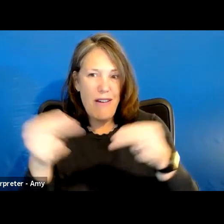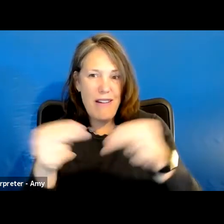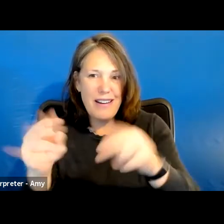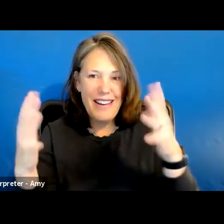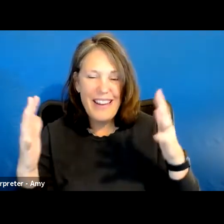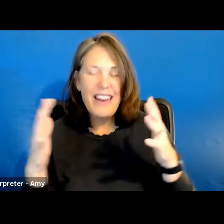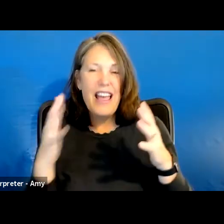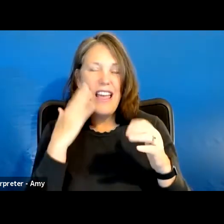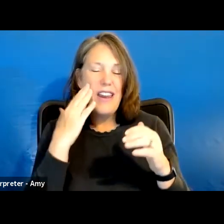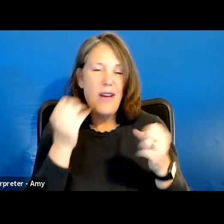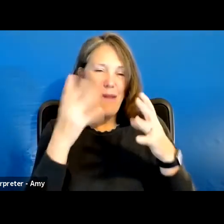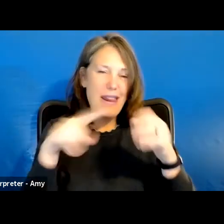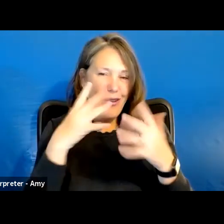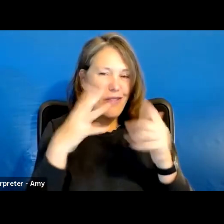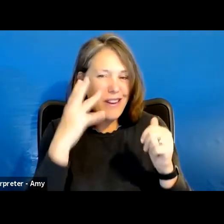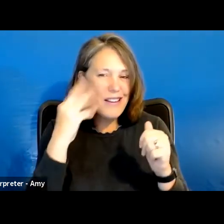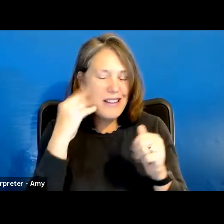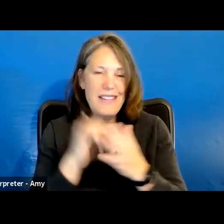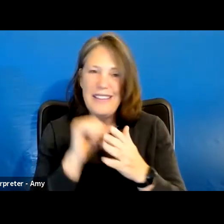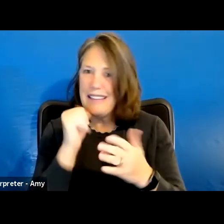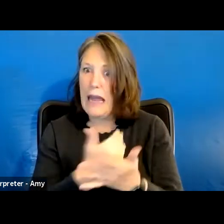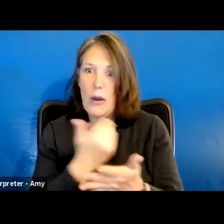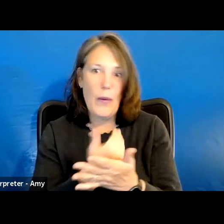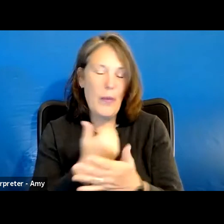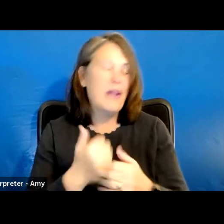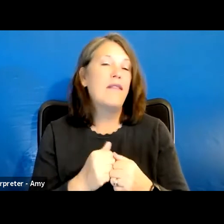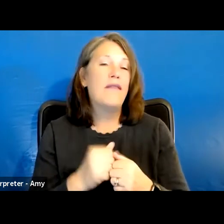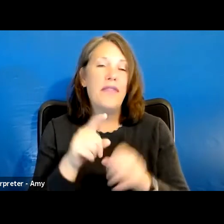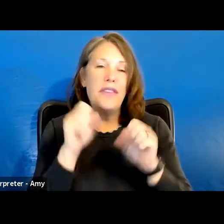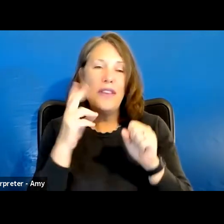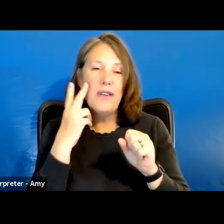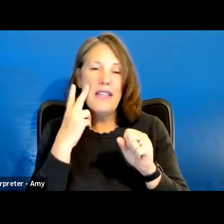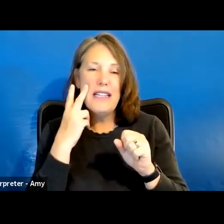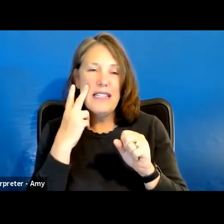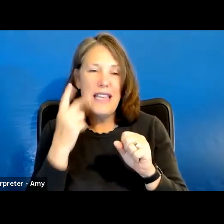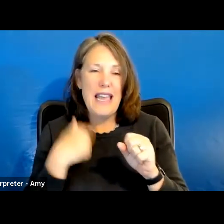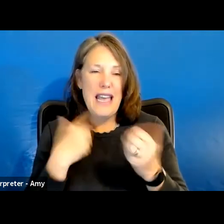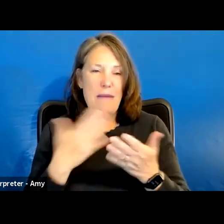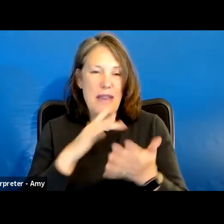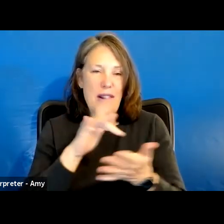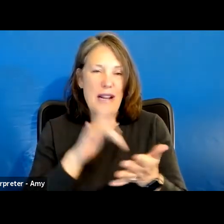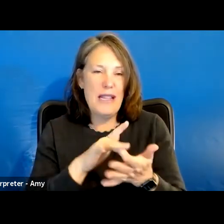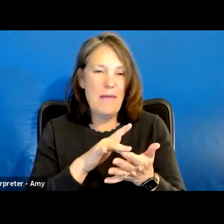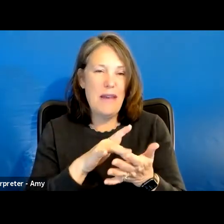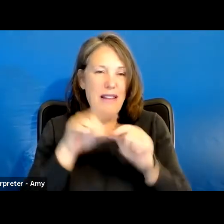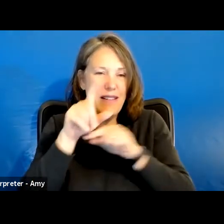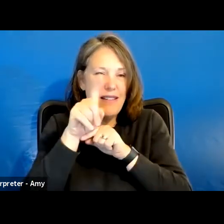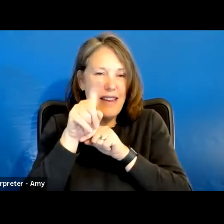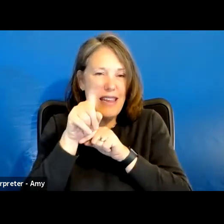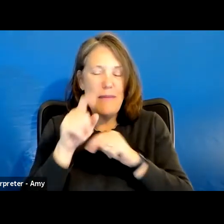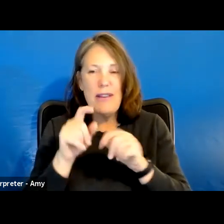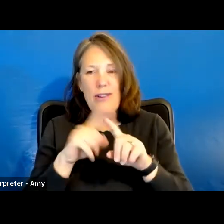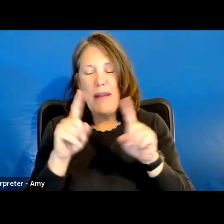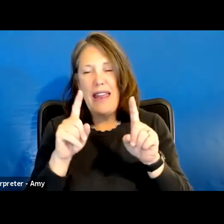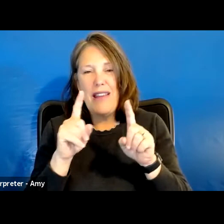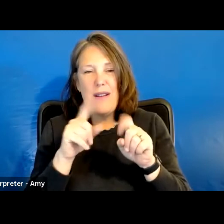many of you who have done this. This is probably not novel at all. You can see I'm here in the middle taking a photo. We have just one,